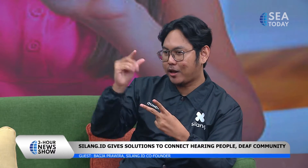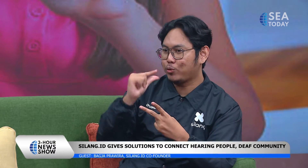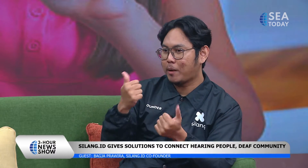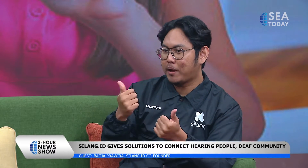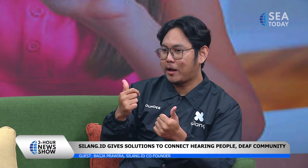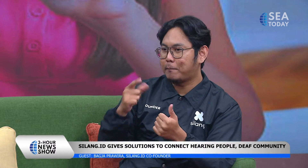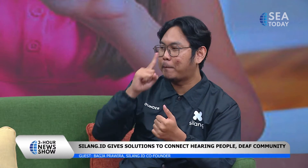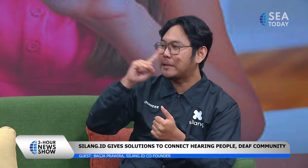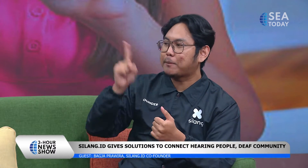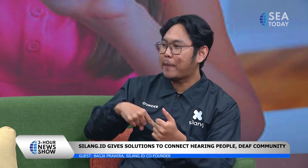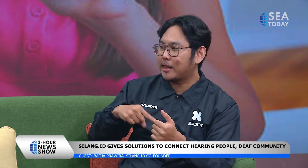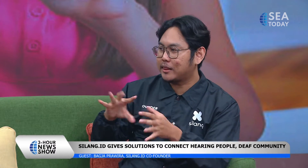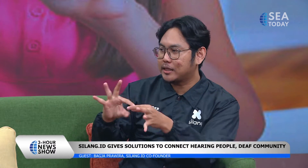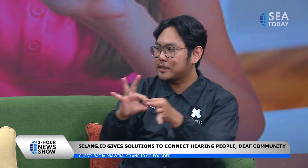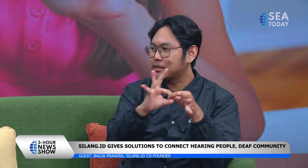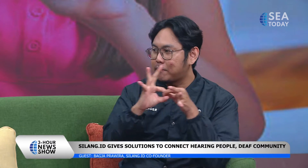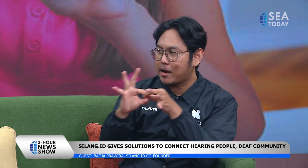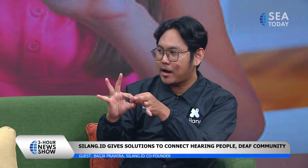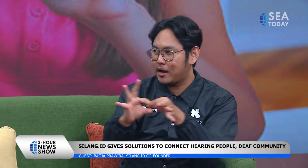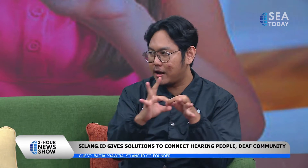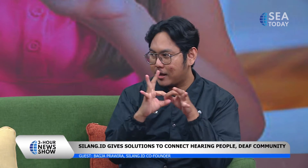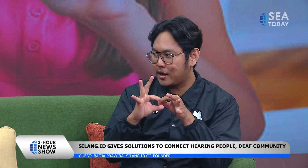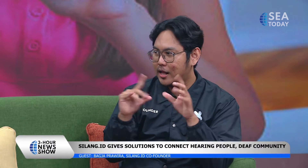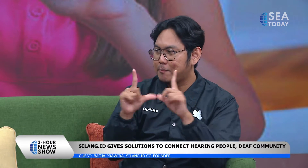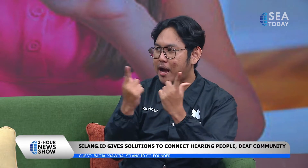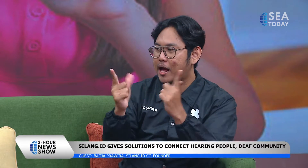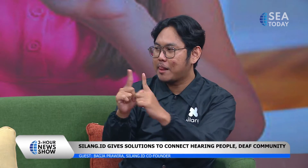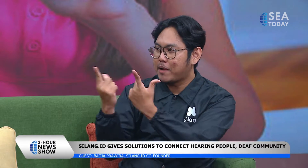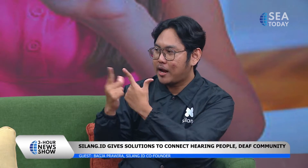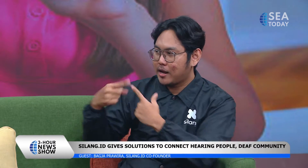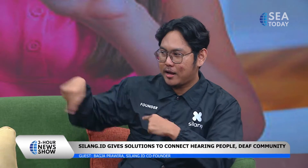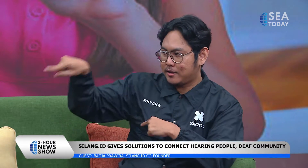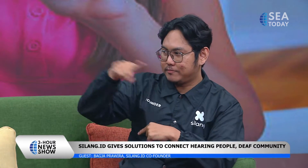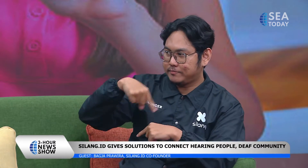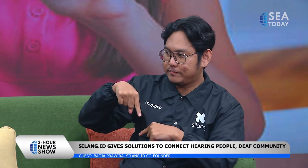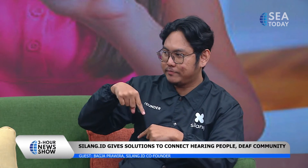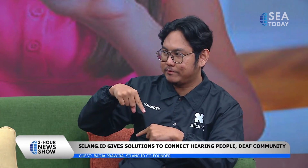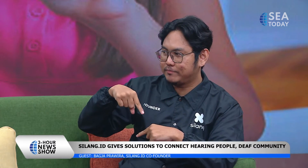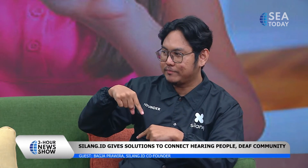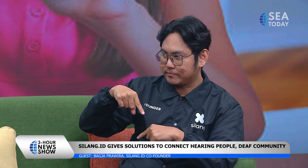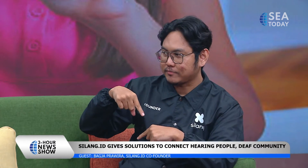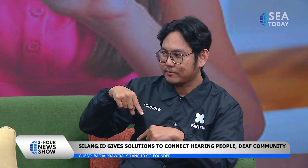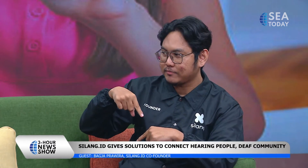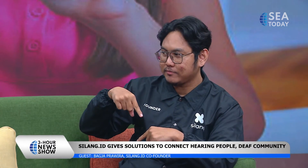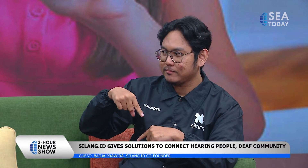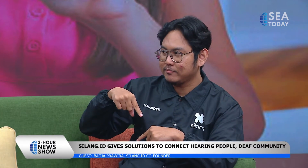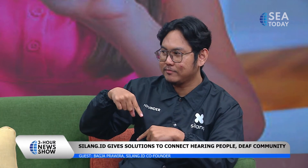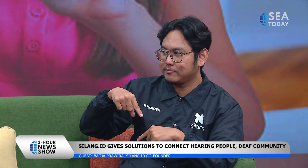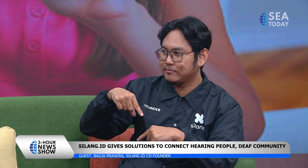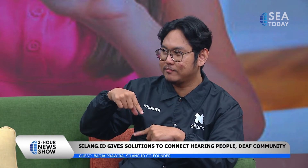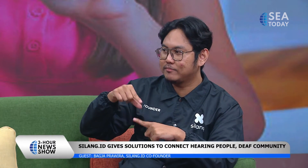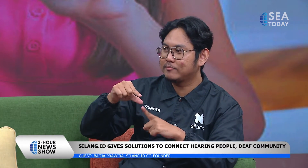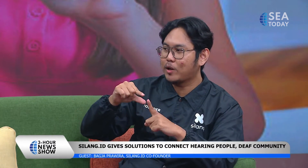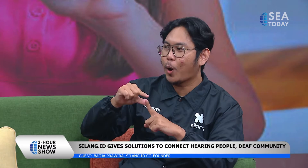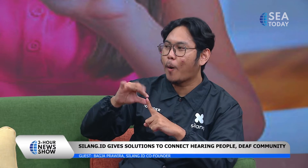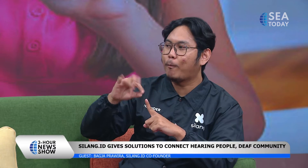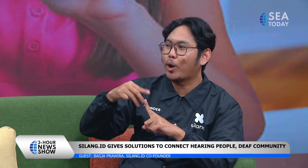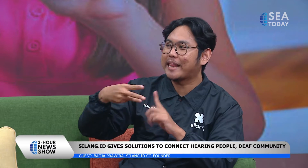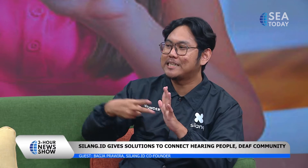we are planning to uh to uh to further collab to further collaborate uh